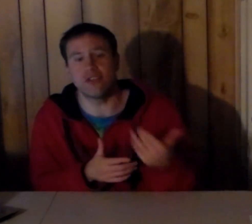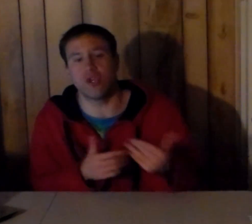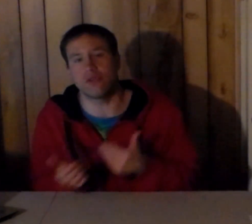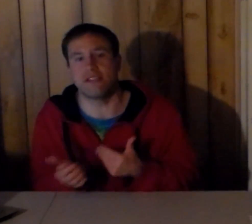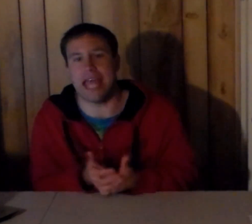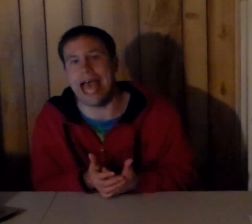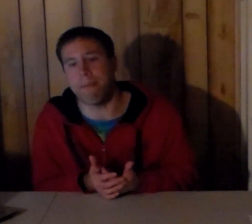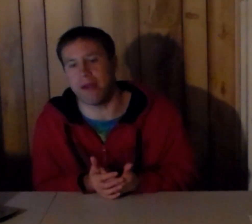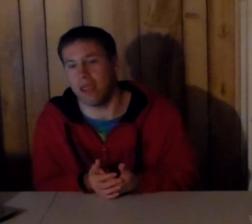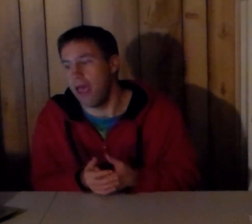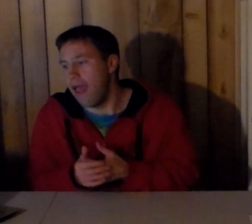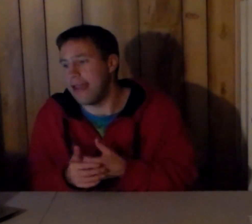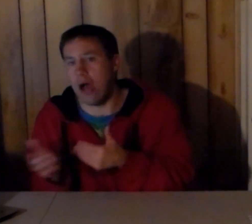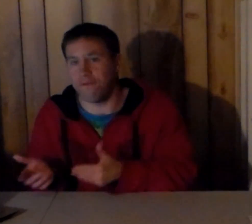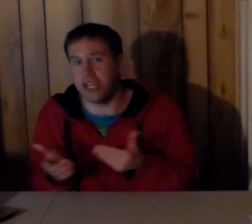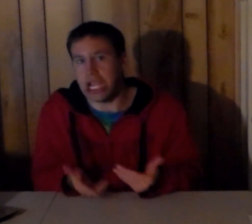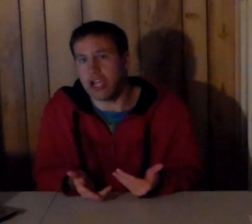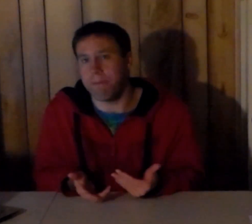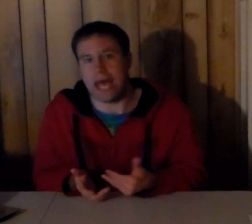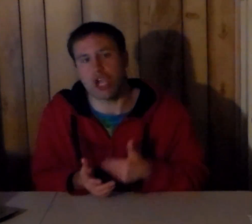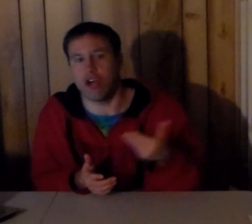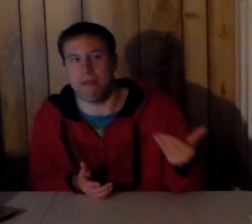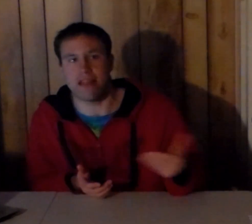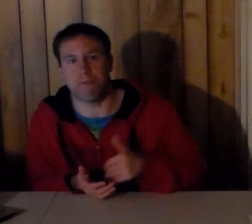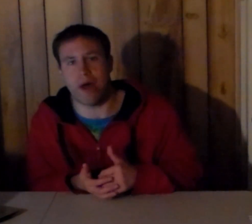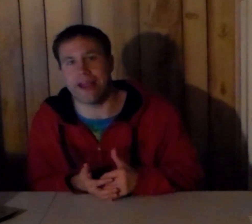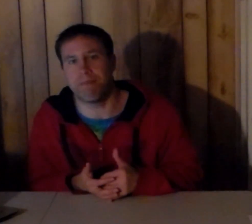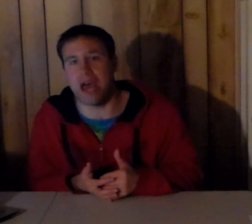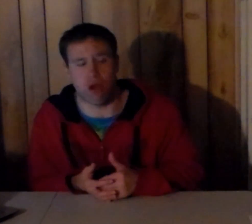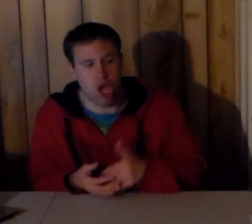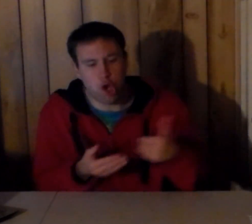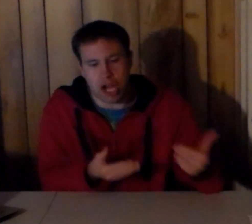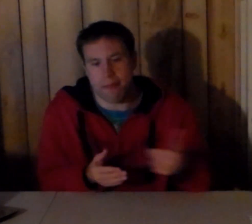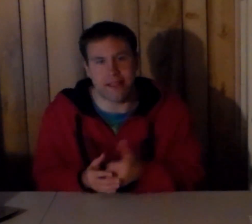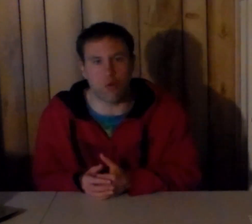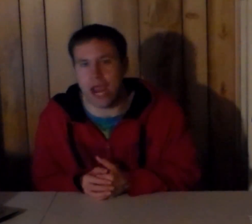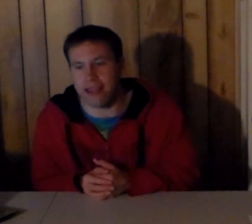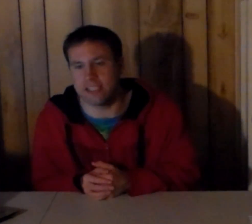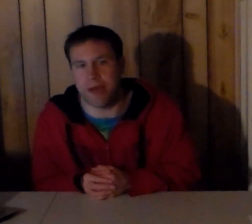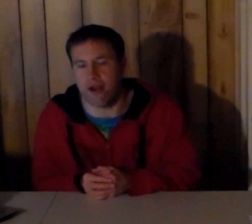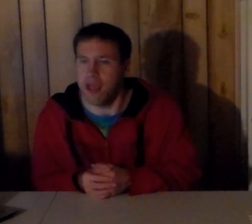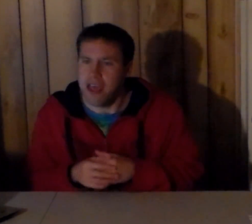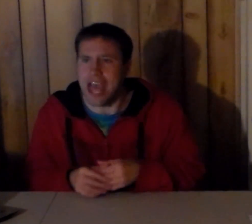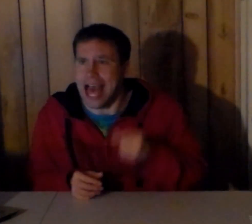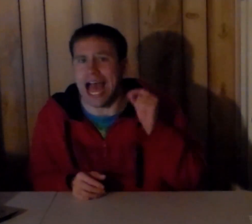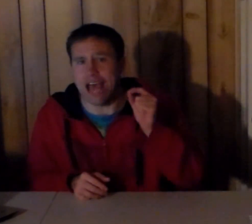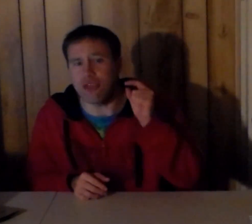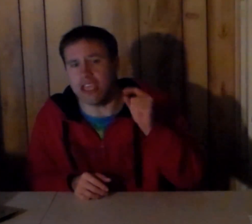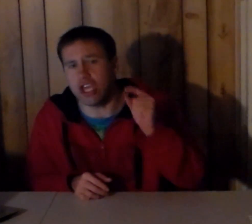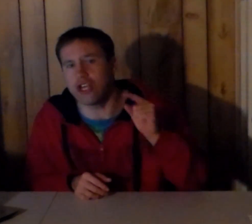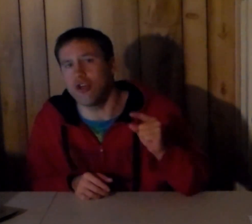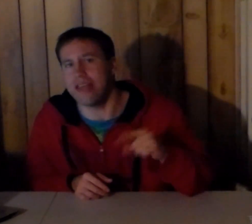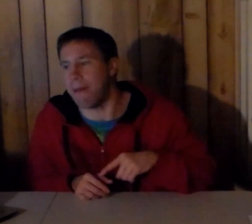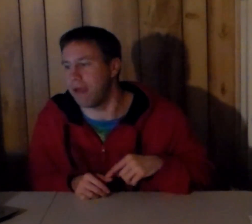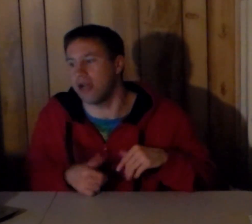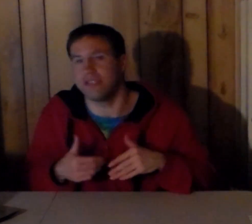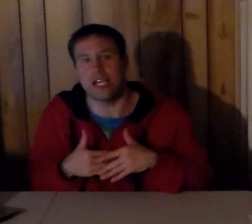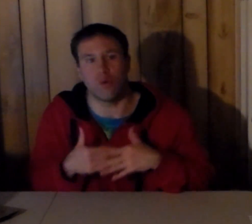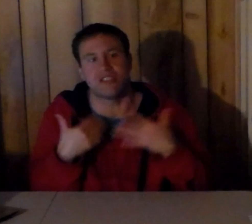just don't see it happening now if he did come back could he make the product better could he make the ratings better yeah i think he could do that because that's what